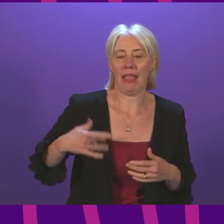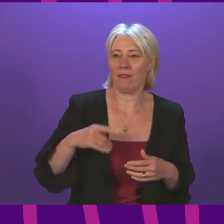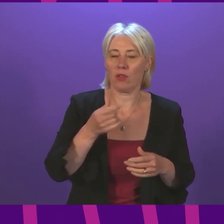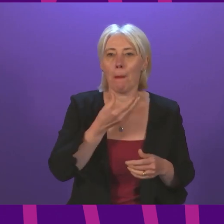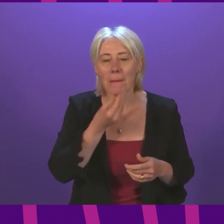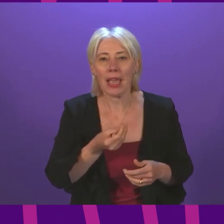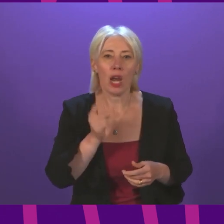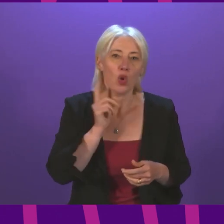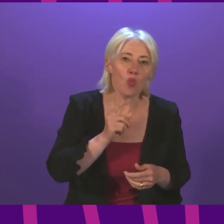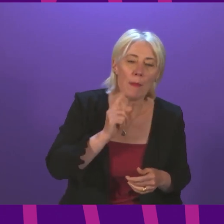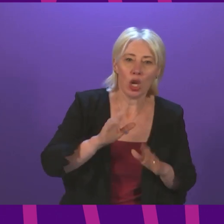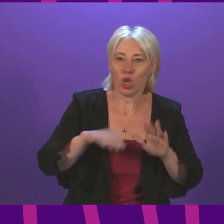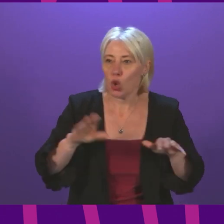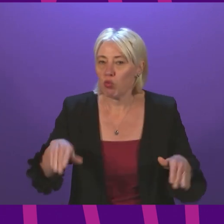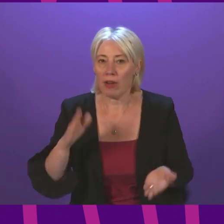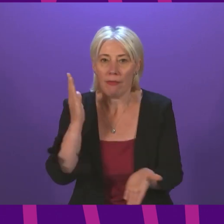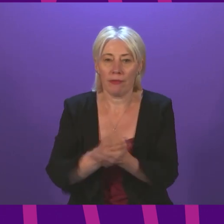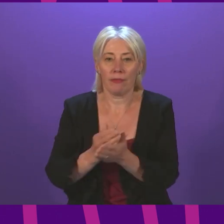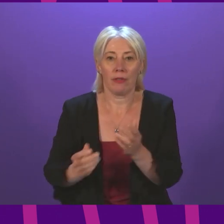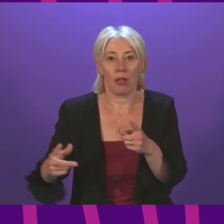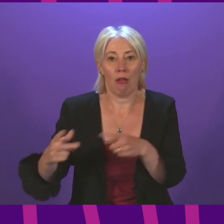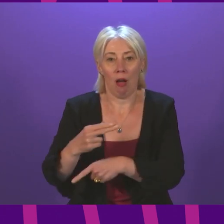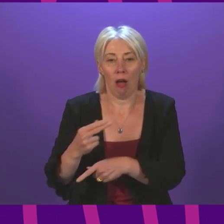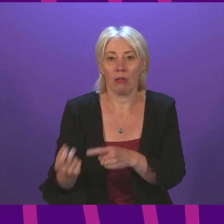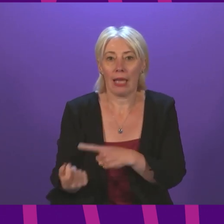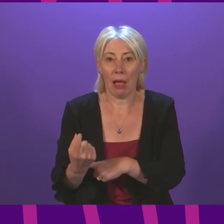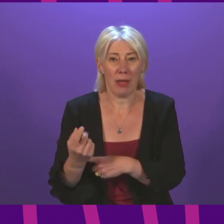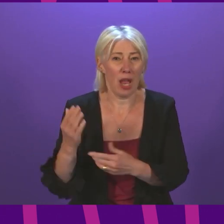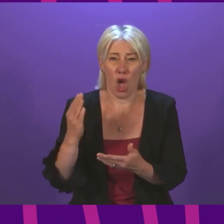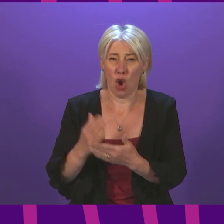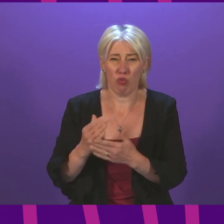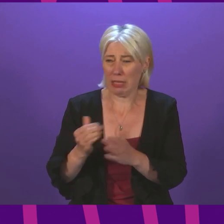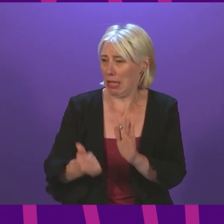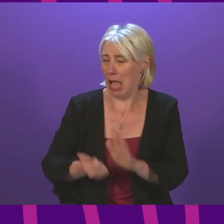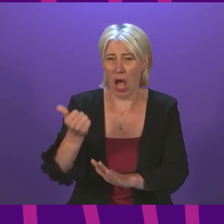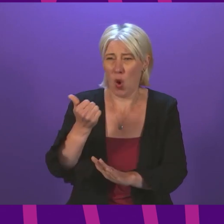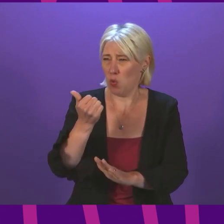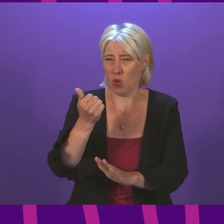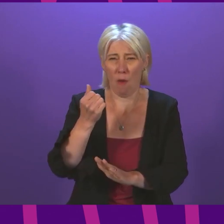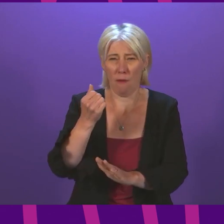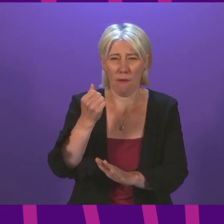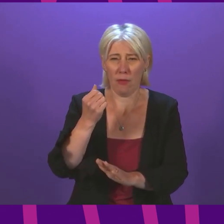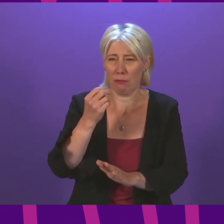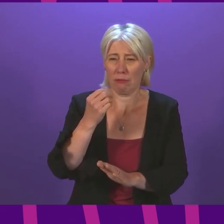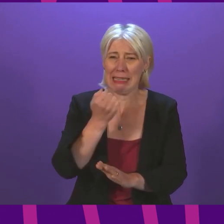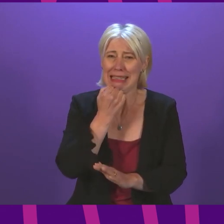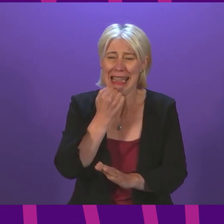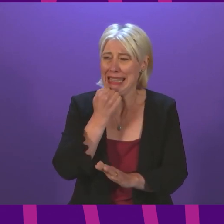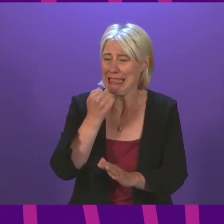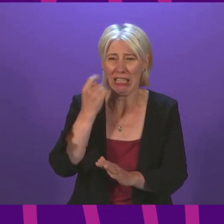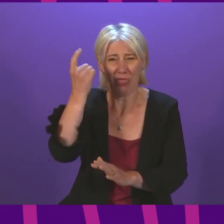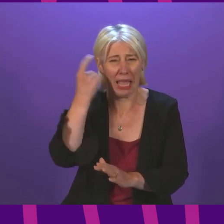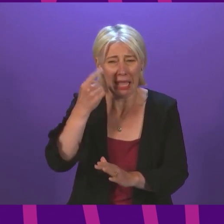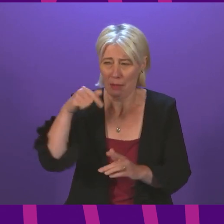if the cut goes ahead, and is completely out of touch with mainstream thinking on this issue across Scotland,